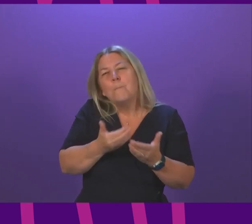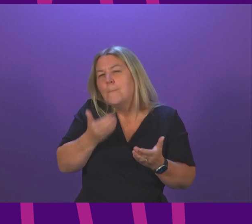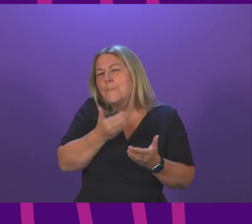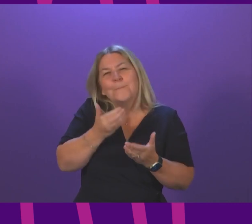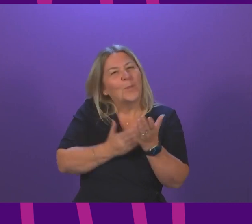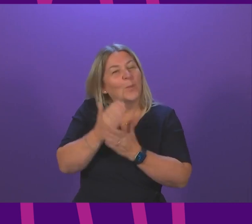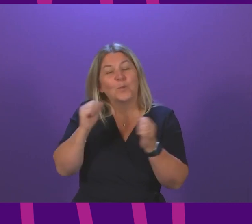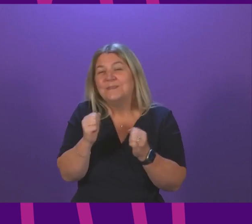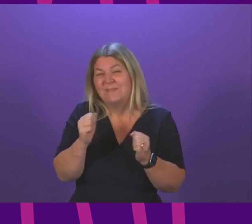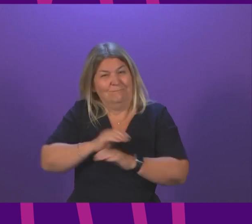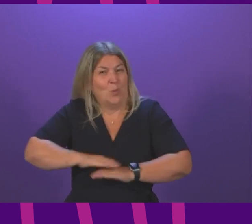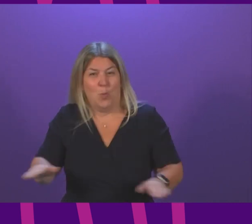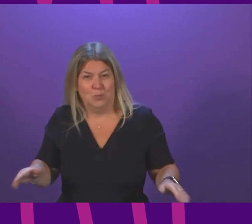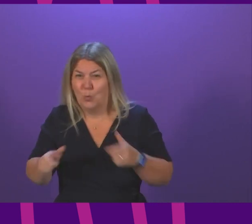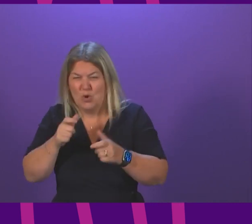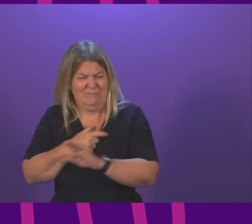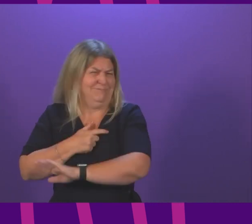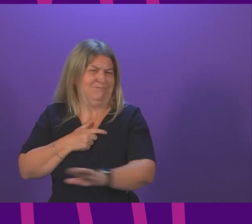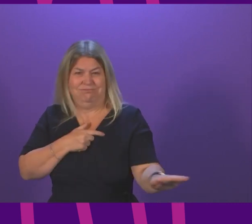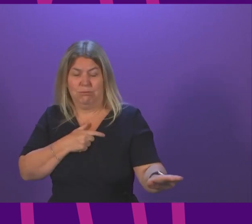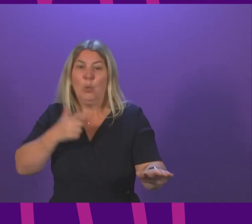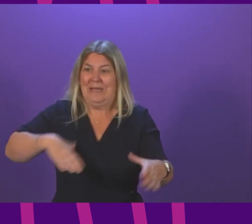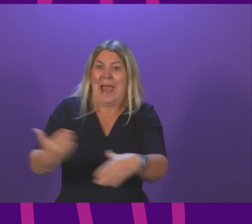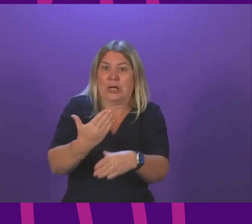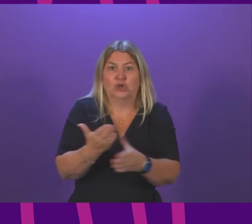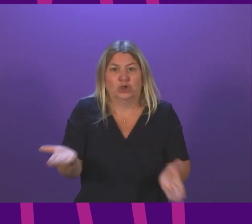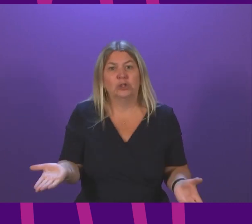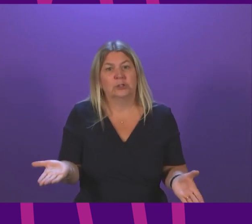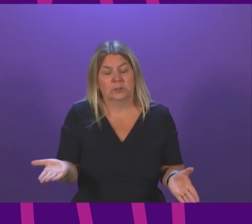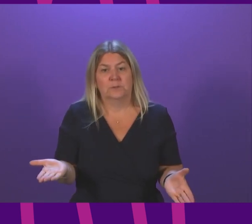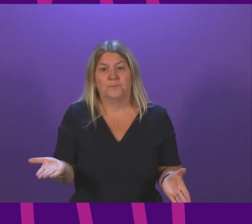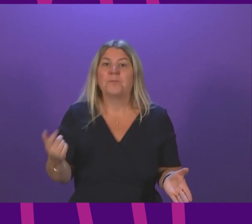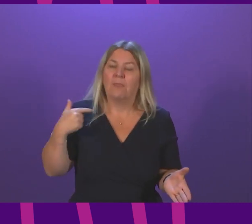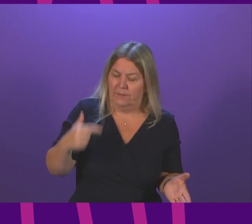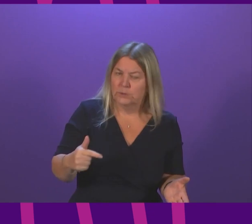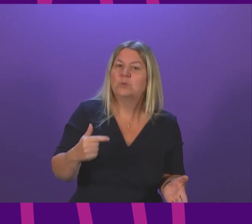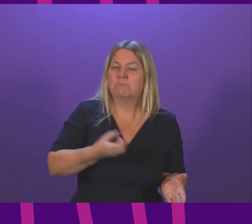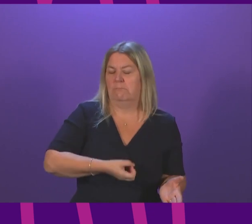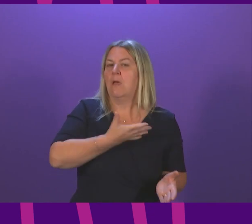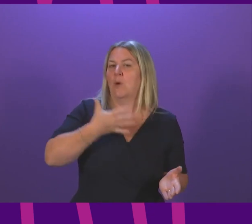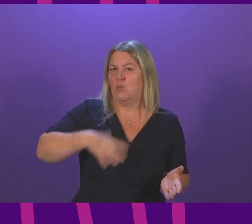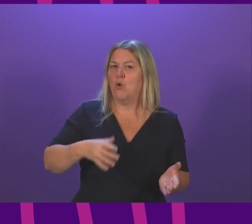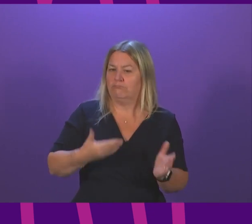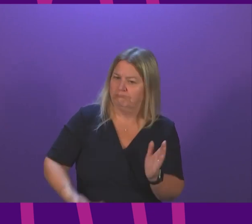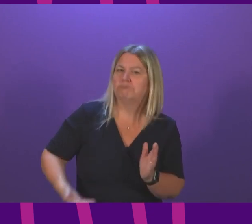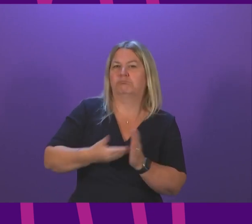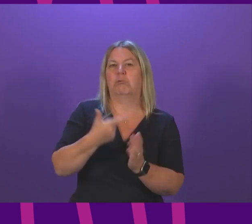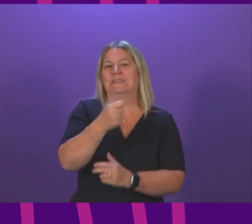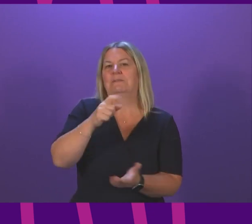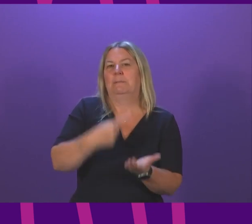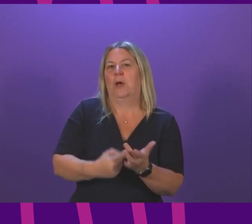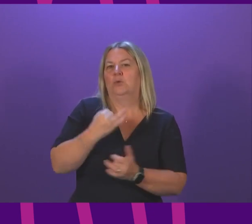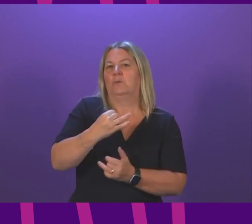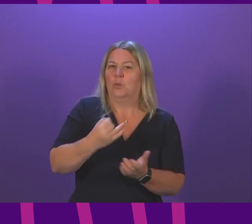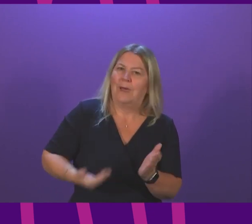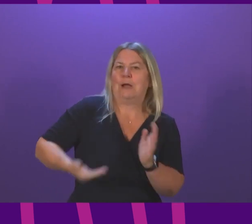must take action now. Earlier this week we called for a £70 increase in winter fuel payments to help the poorest pensioners this